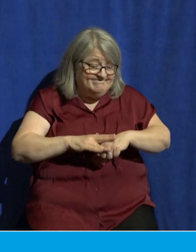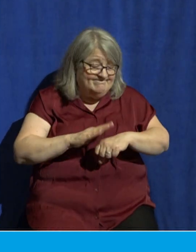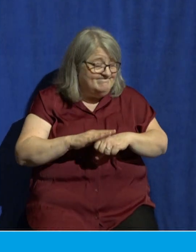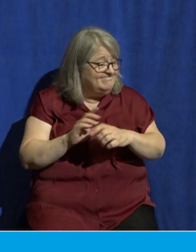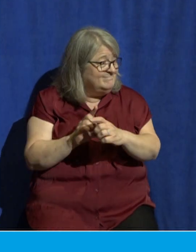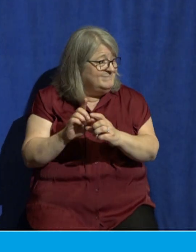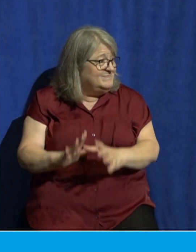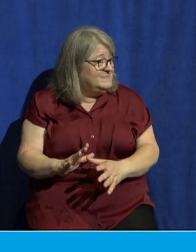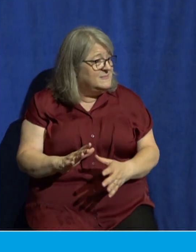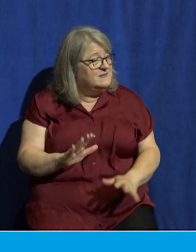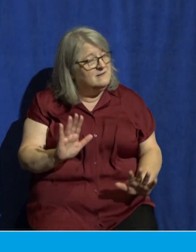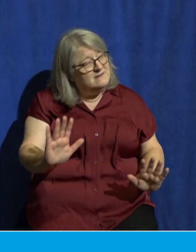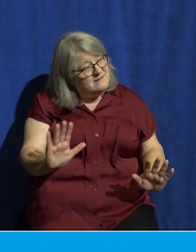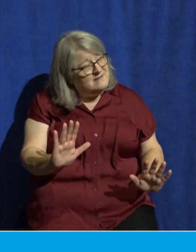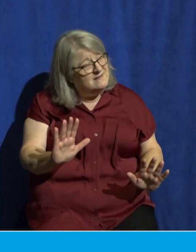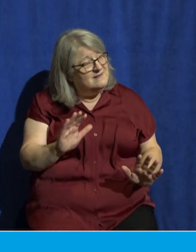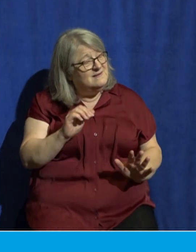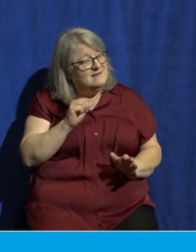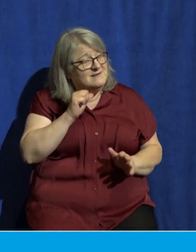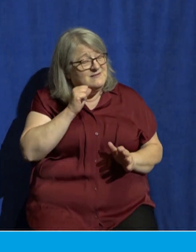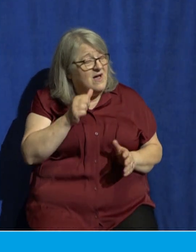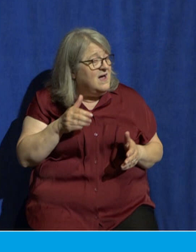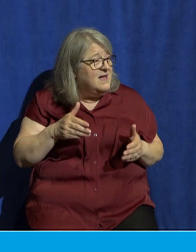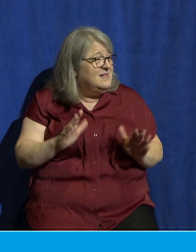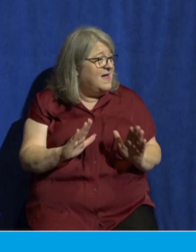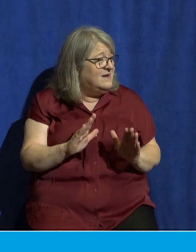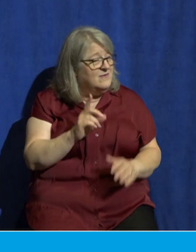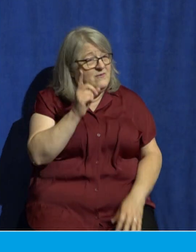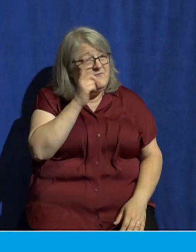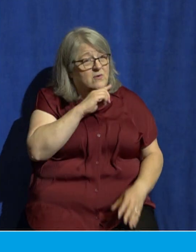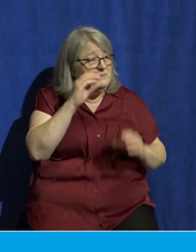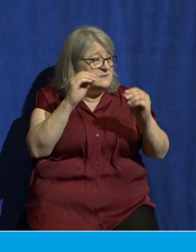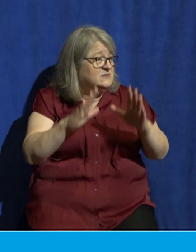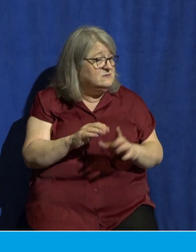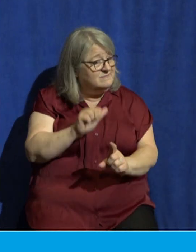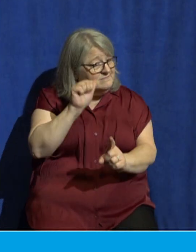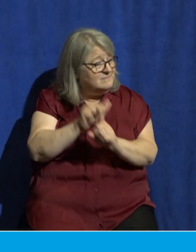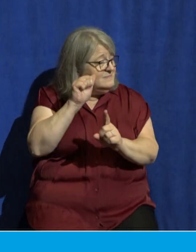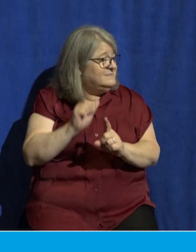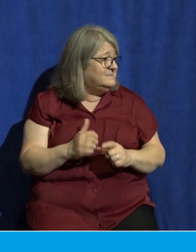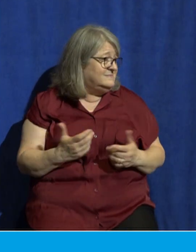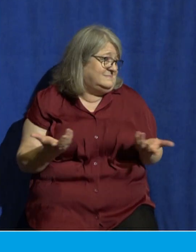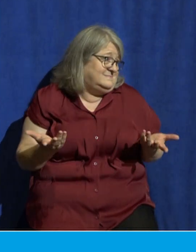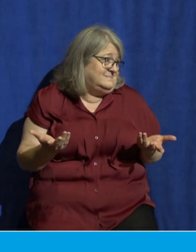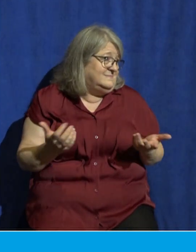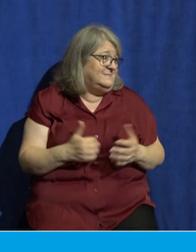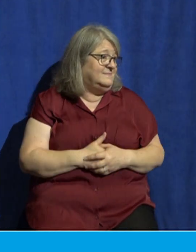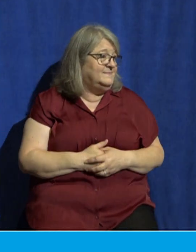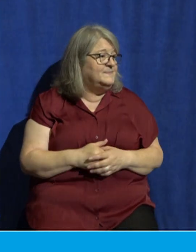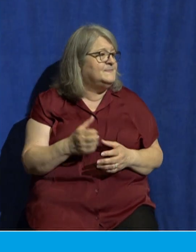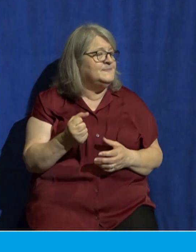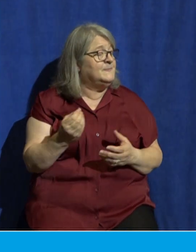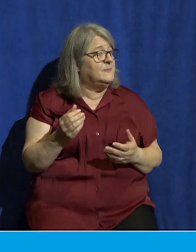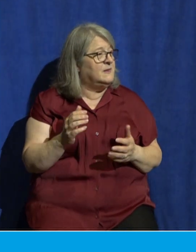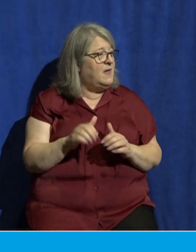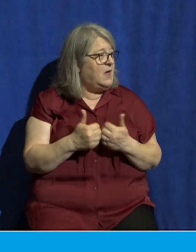deceived by false teaching now listen here's how this works because fears are just